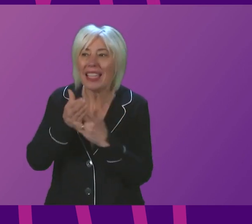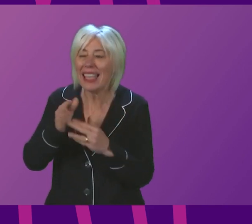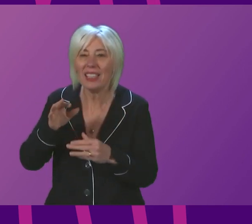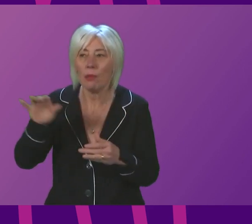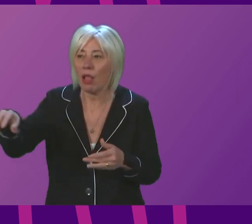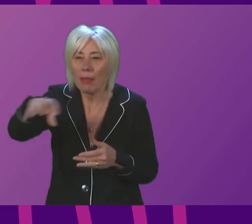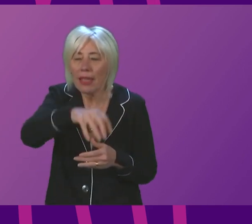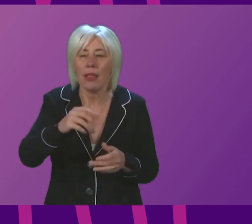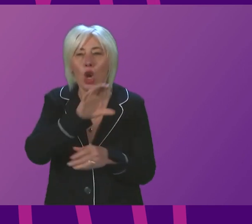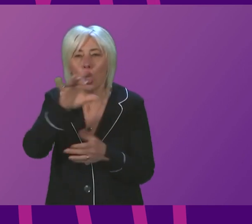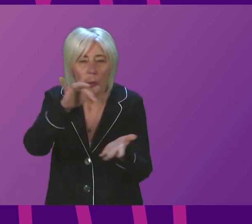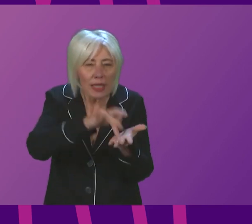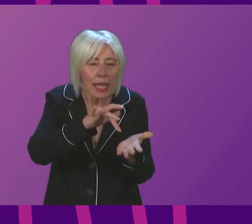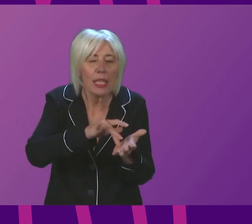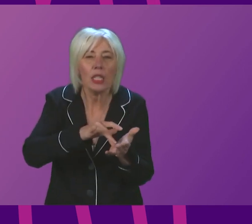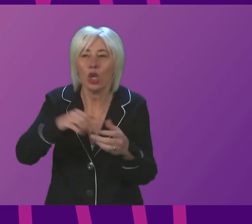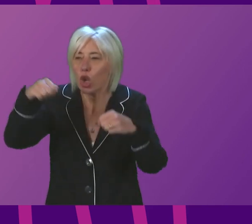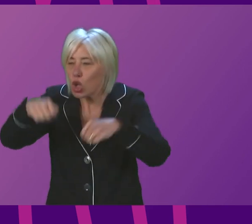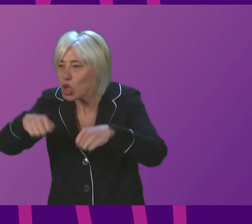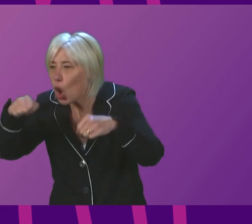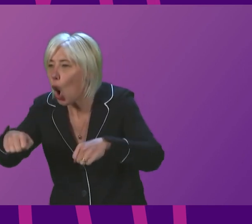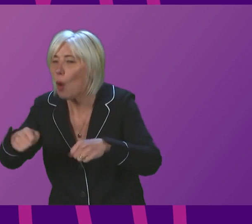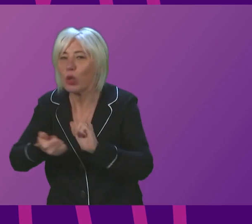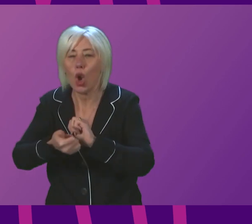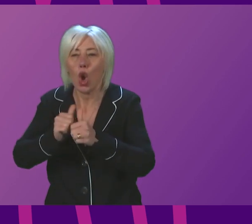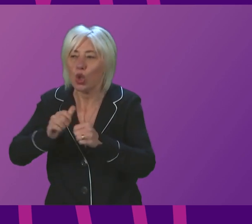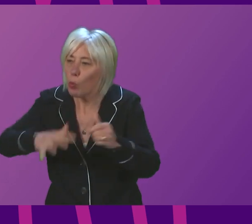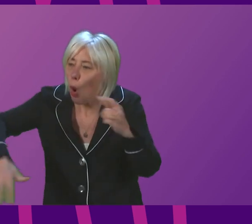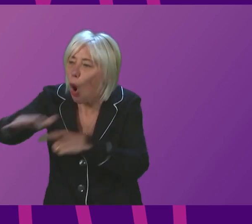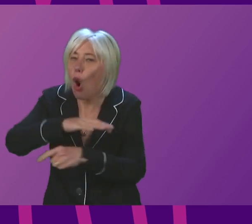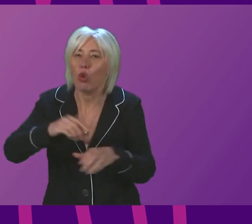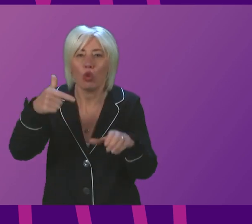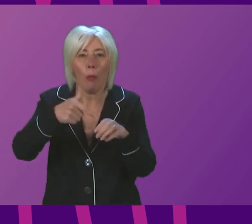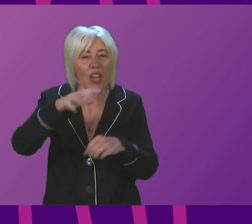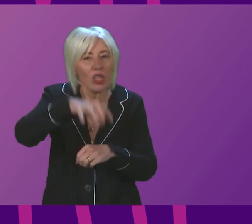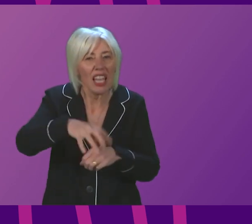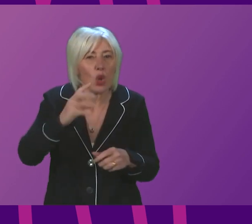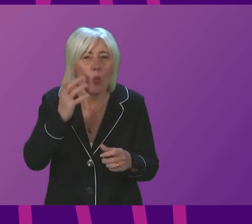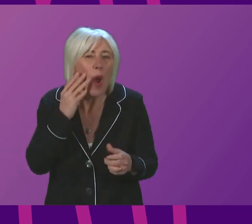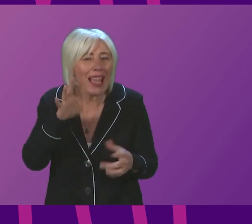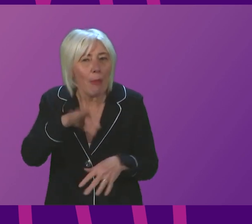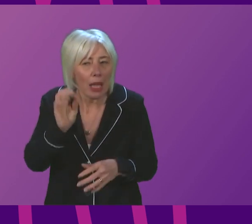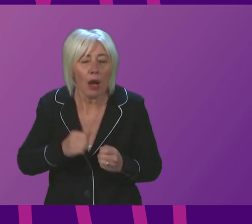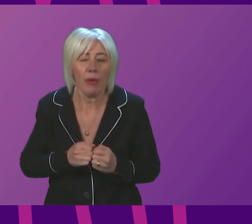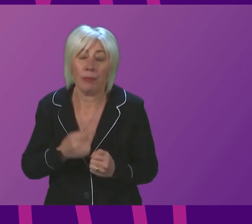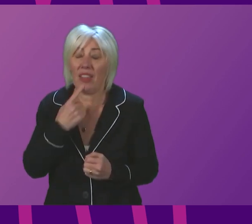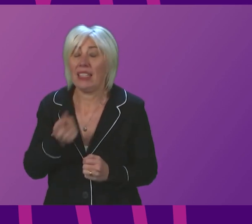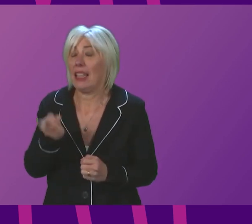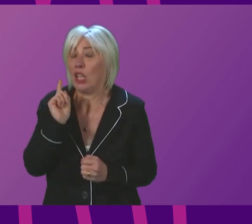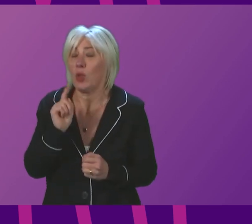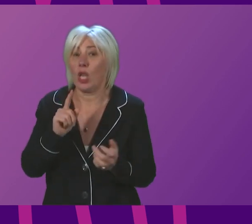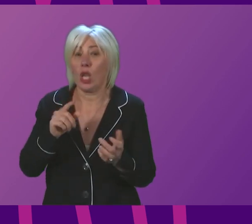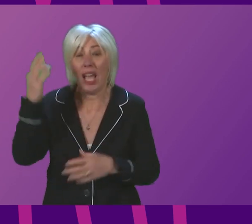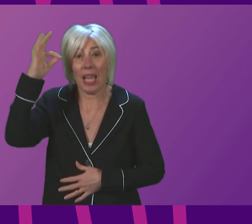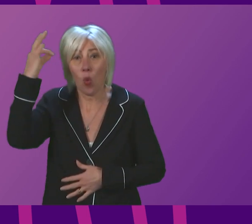shopping centres, supermarkets, sports grounds and even petrol stations? As I said last week, local authorities are planning,